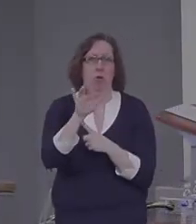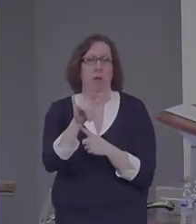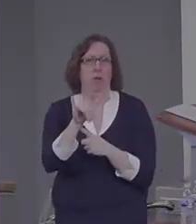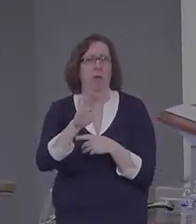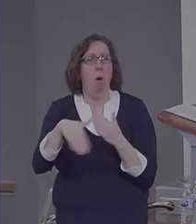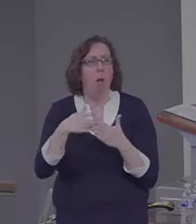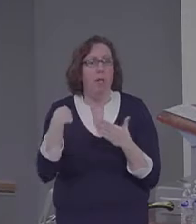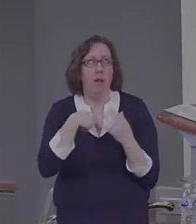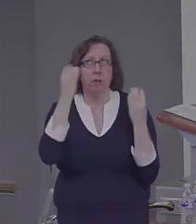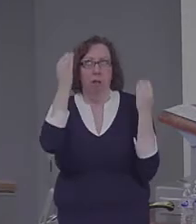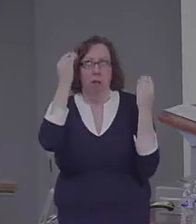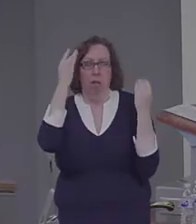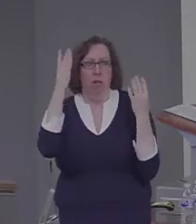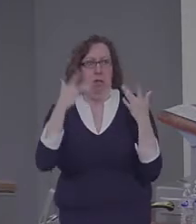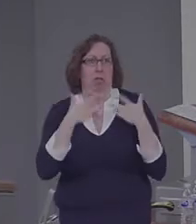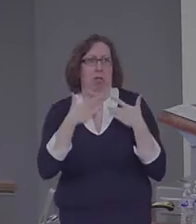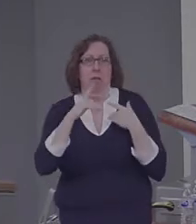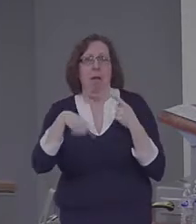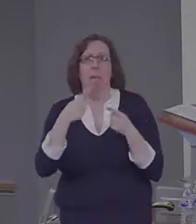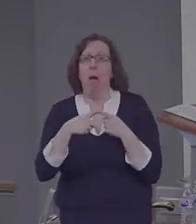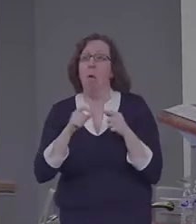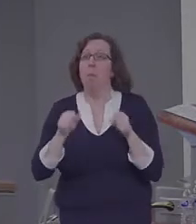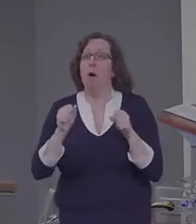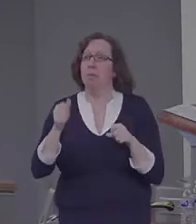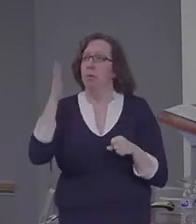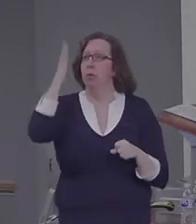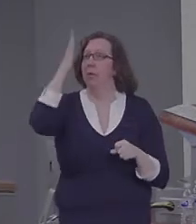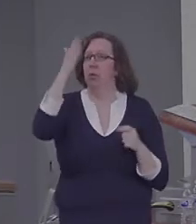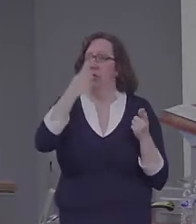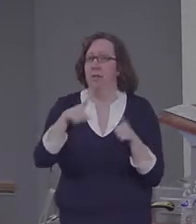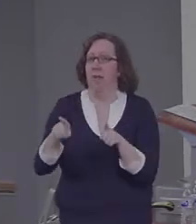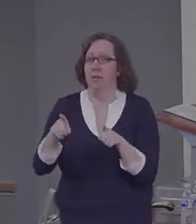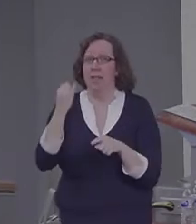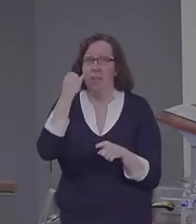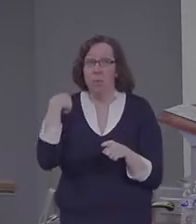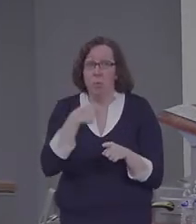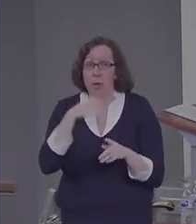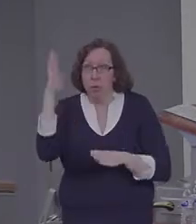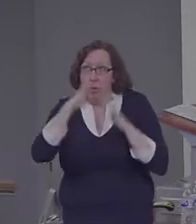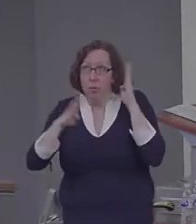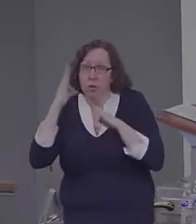events at times and if we do too much of it, it can be psychologically crippling.